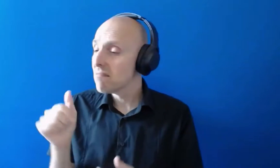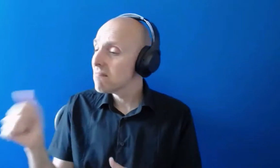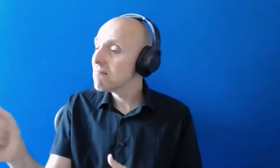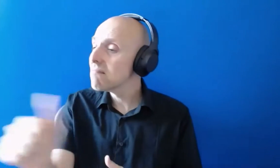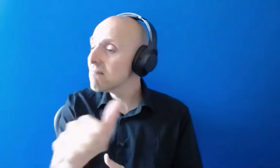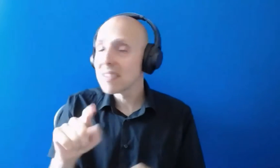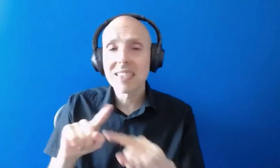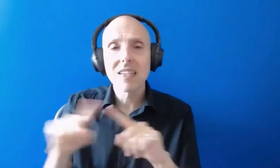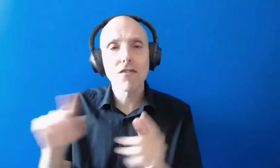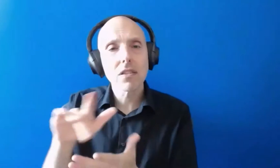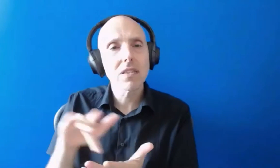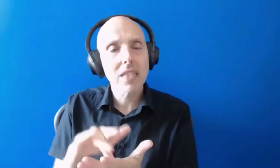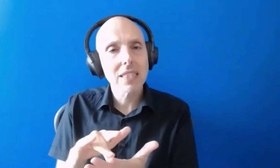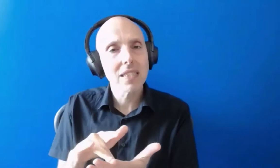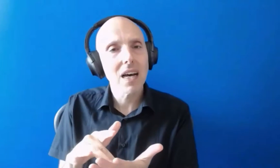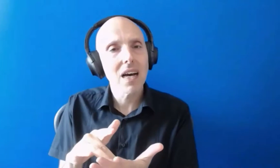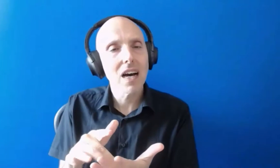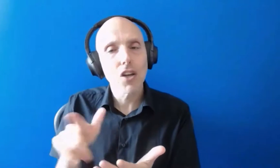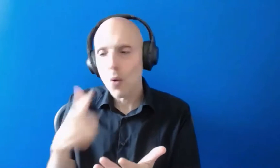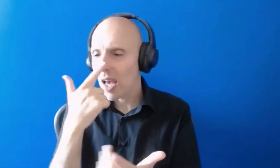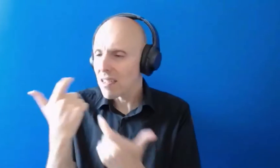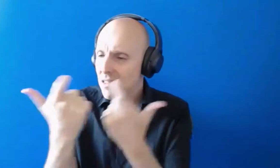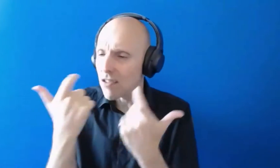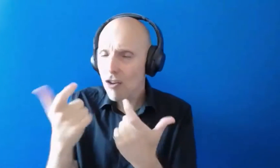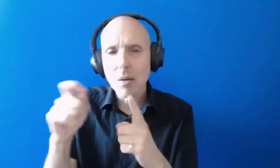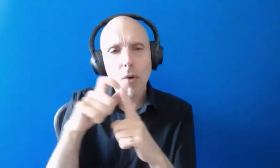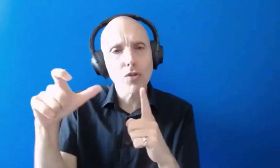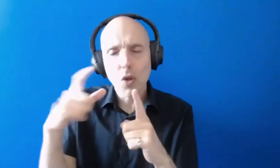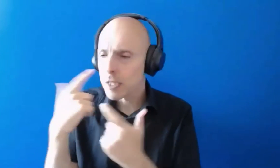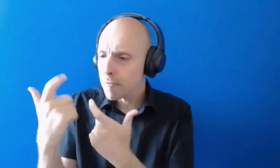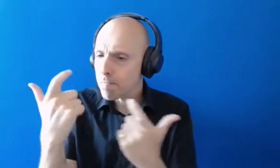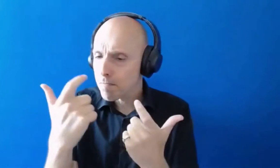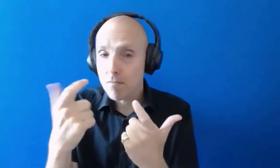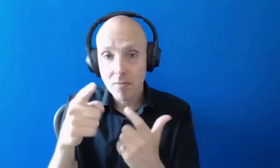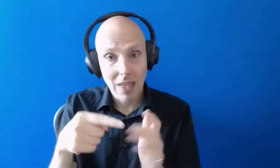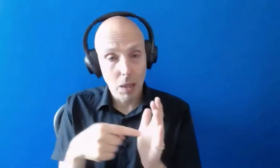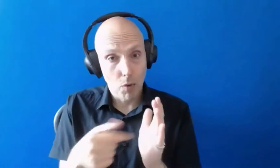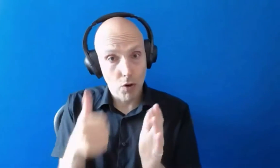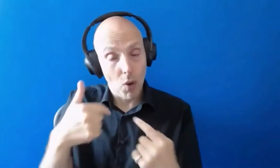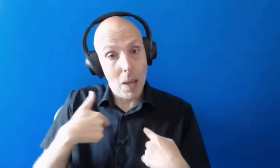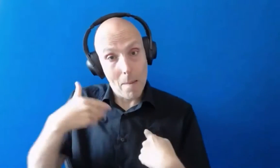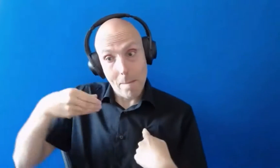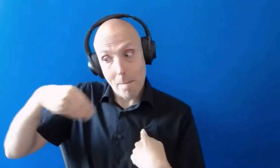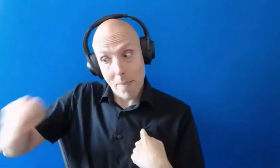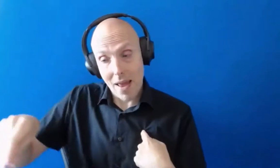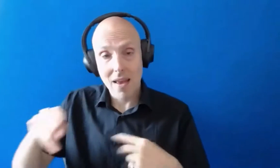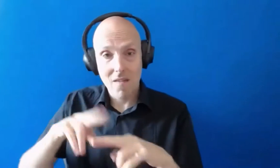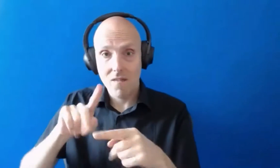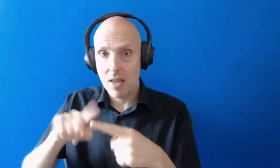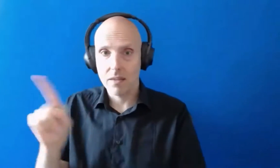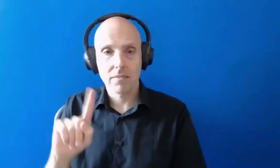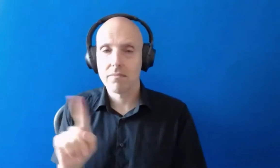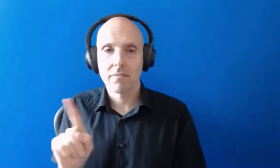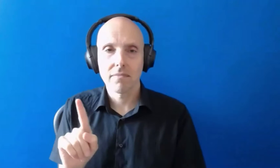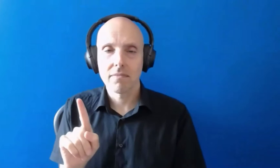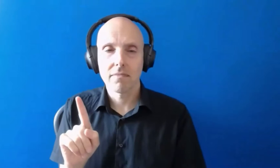i talked about so you'll be able to see what fee everybody charges it's really important to know that you don't have to pay that fee so that fee